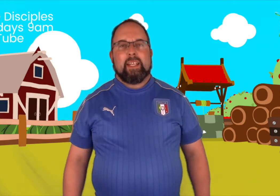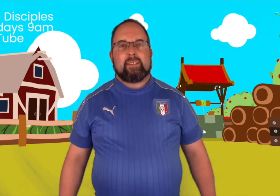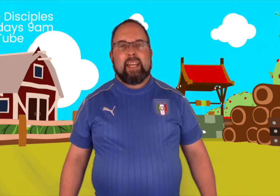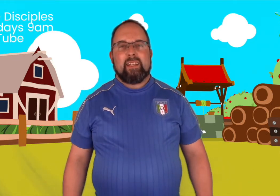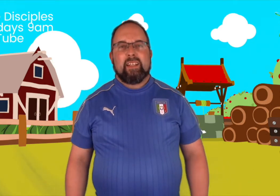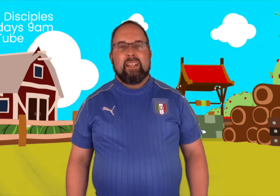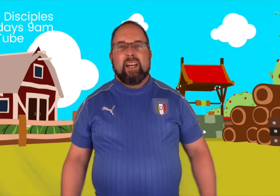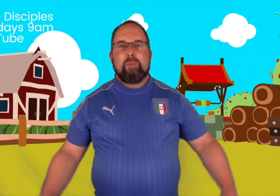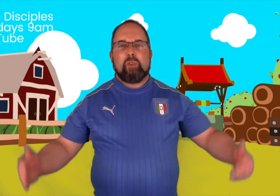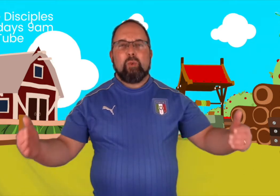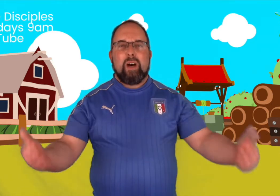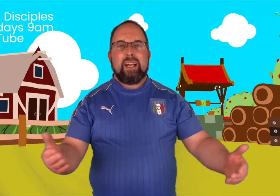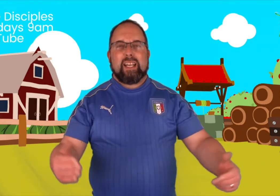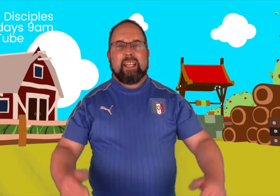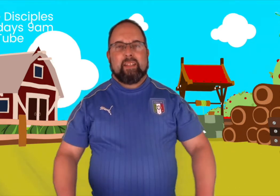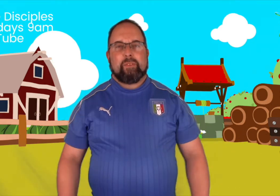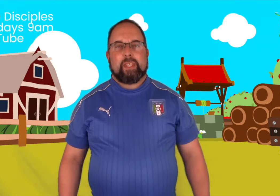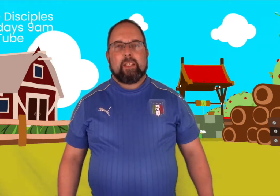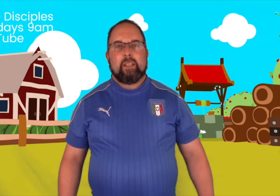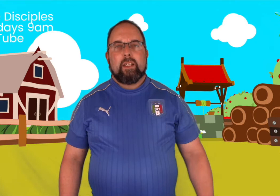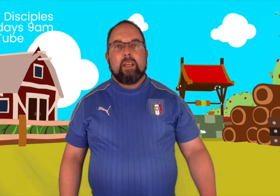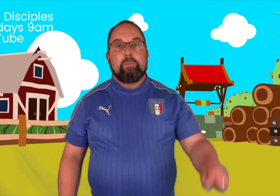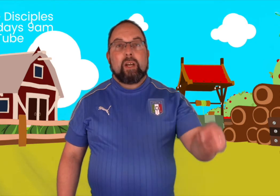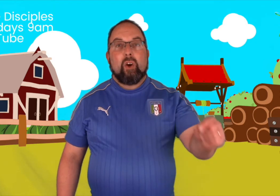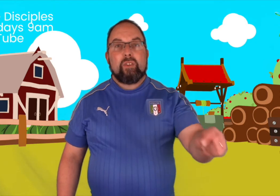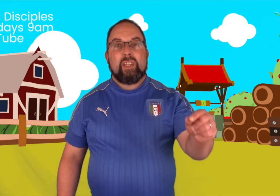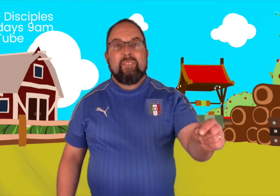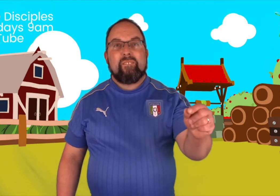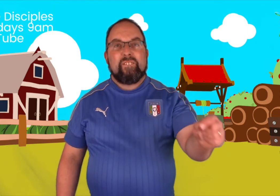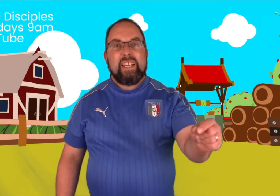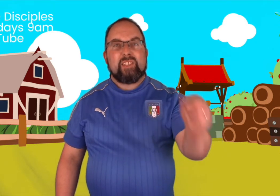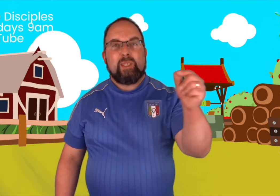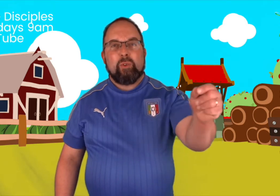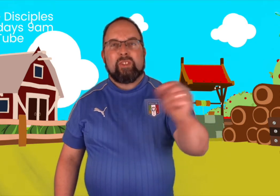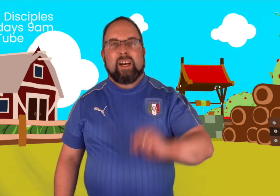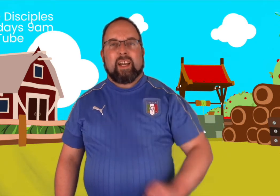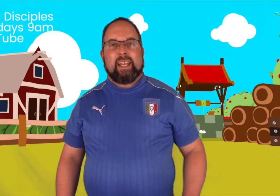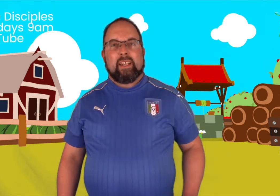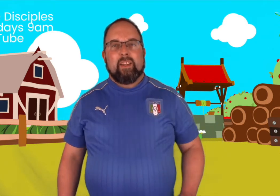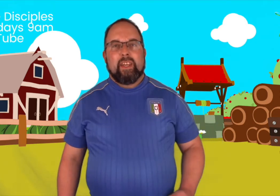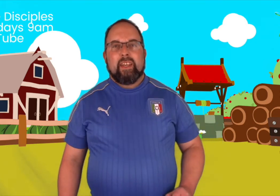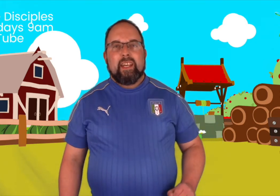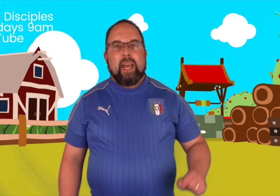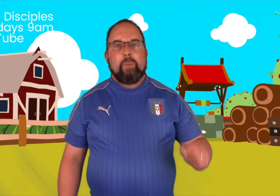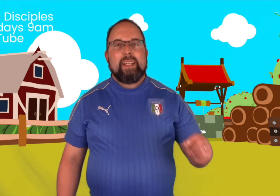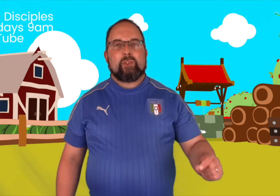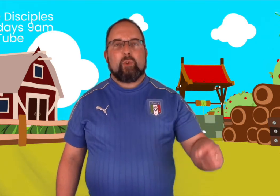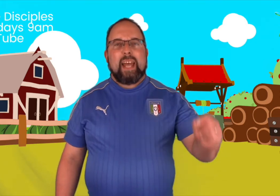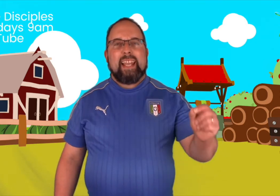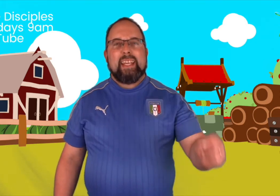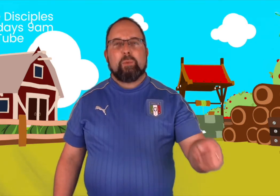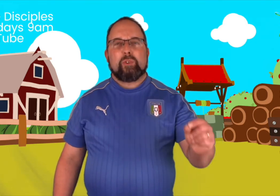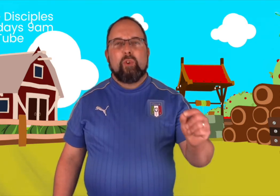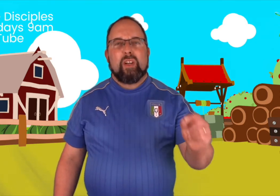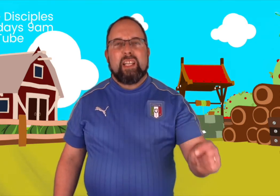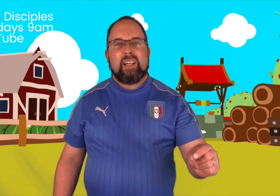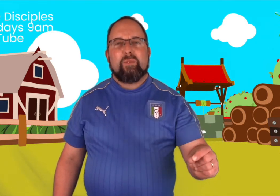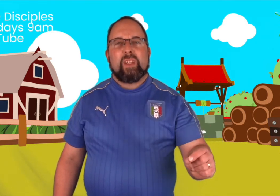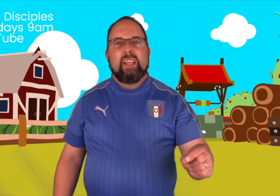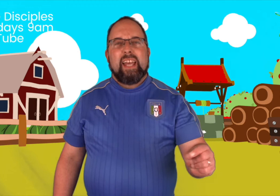said. I'm too ugly. But God didn't think she was ugly. And when he saw that Leah was not loved, and